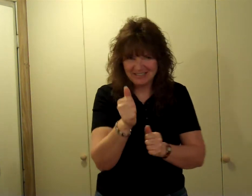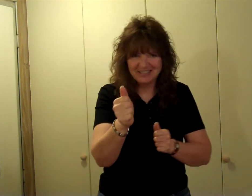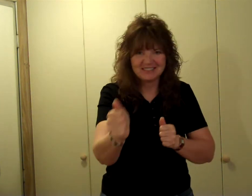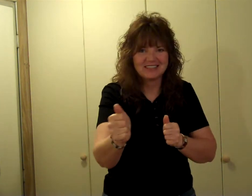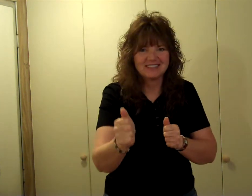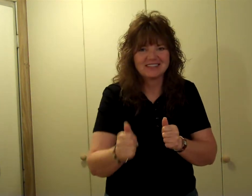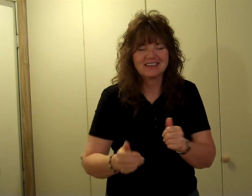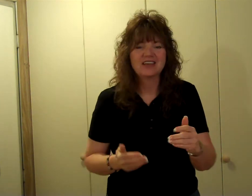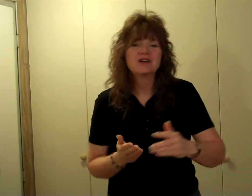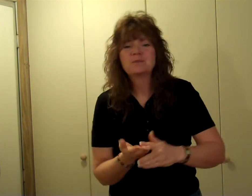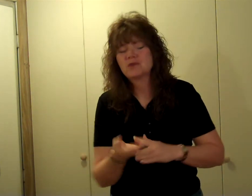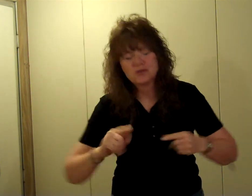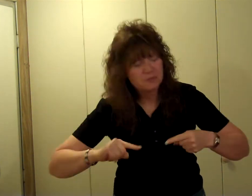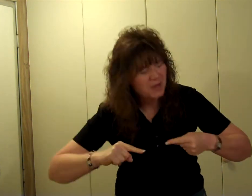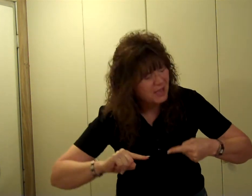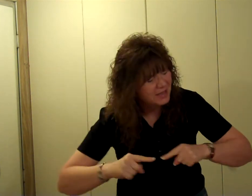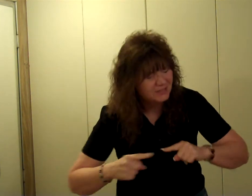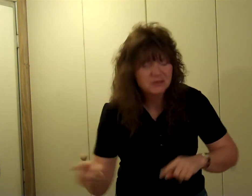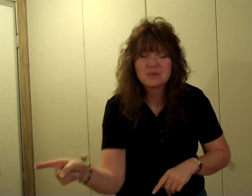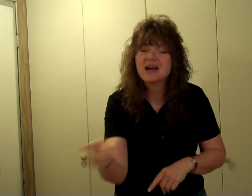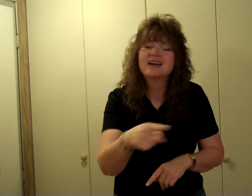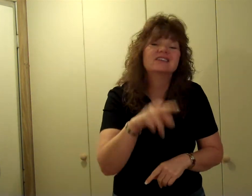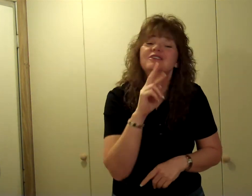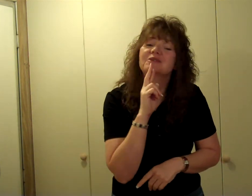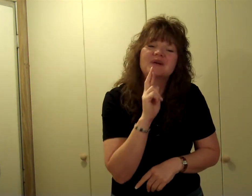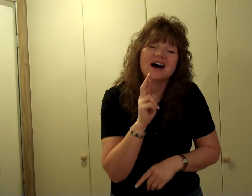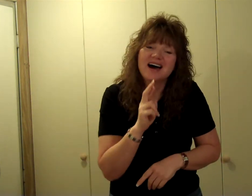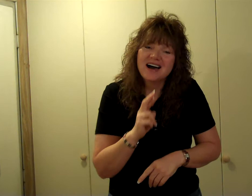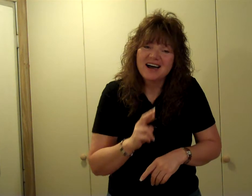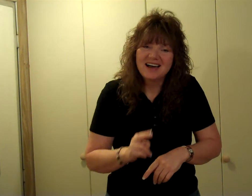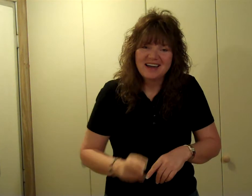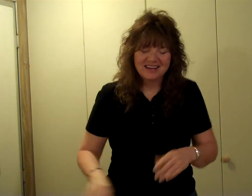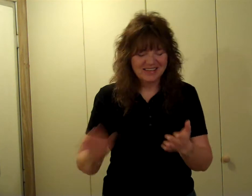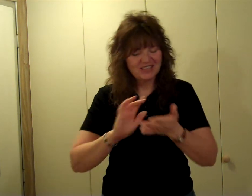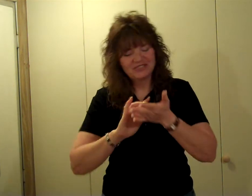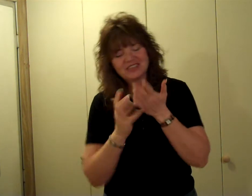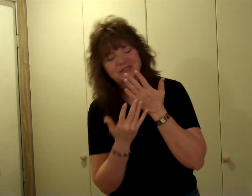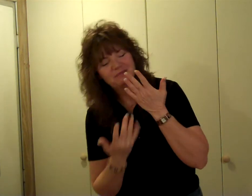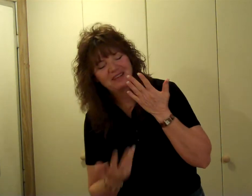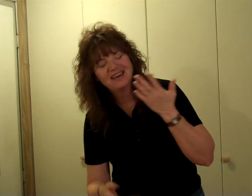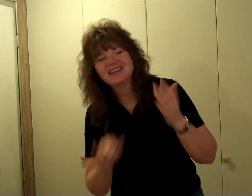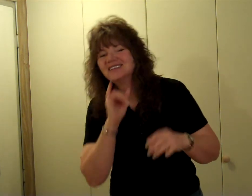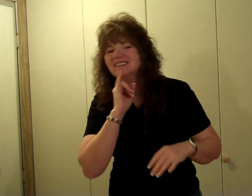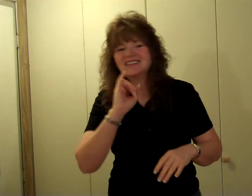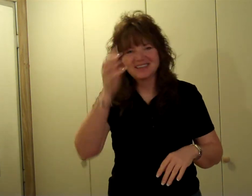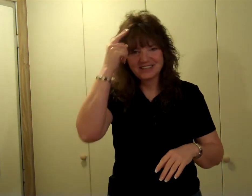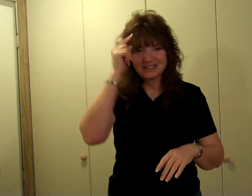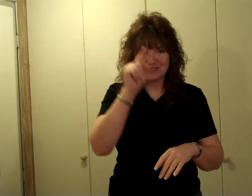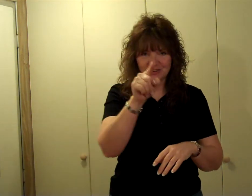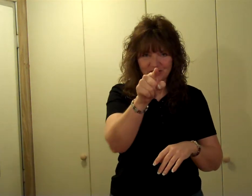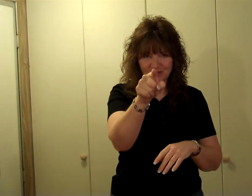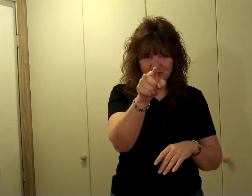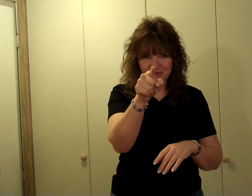distance, through the pain to where you are. This blood is for you.